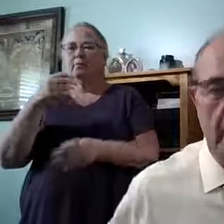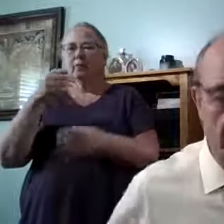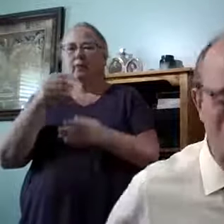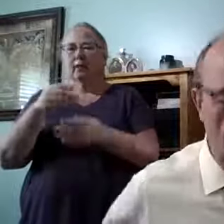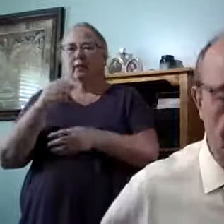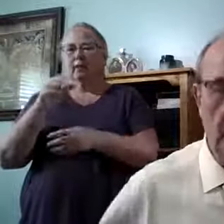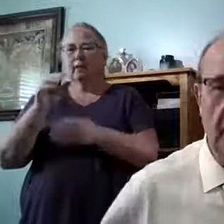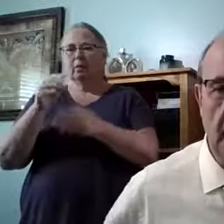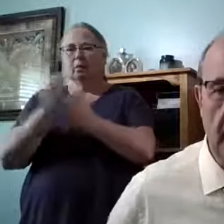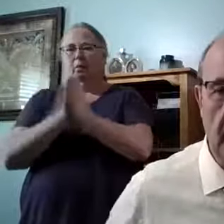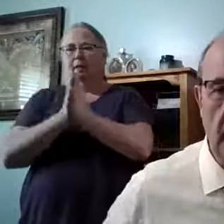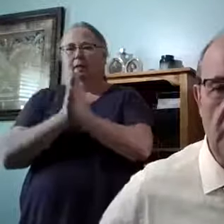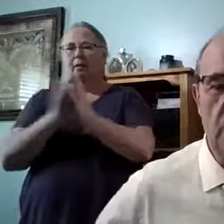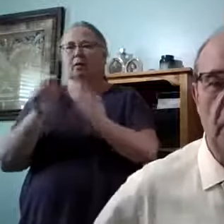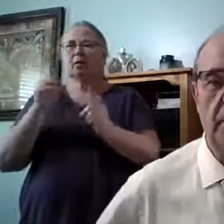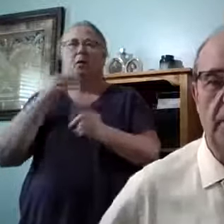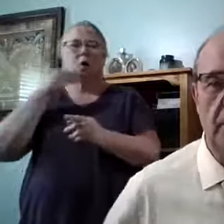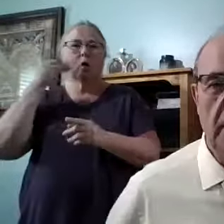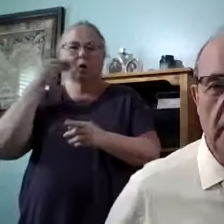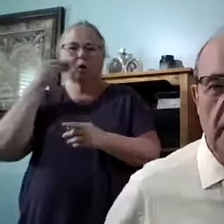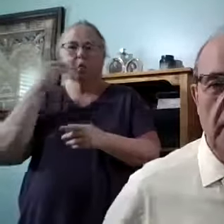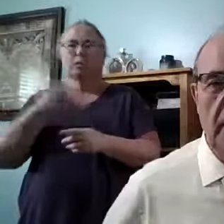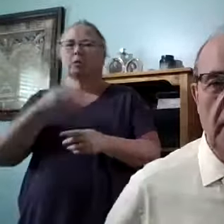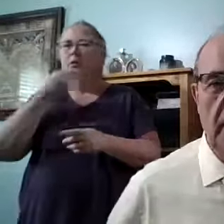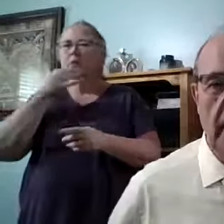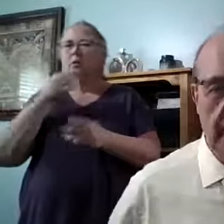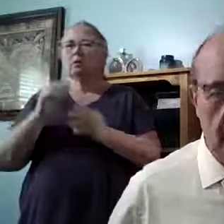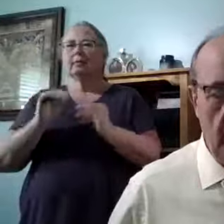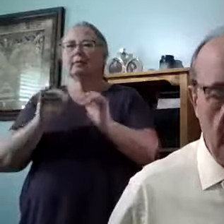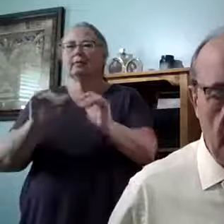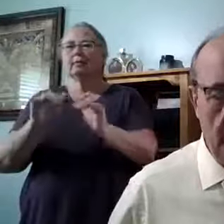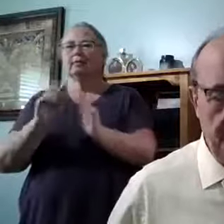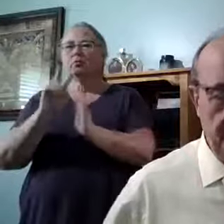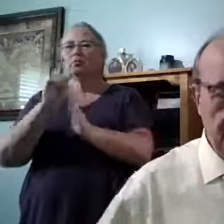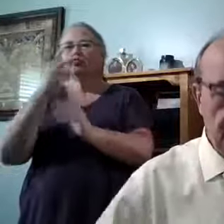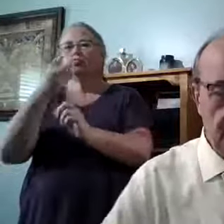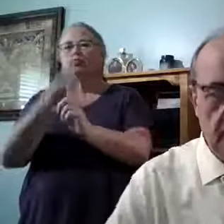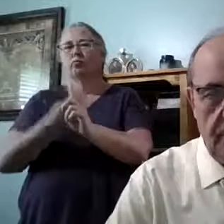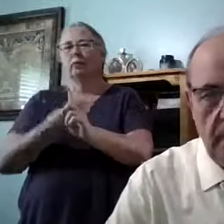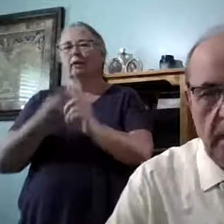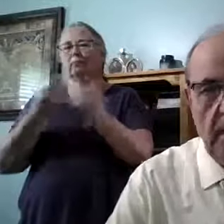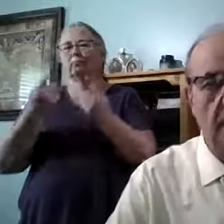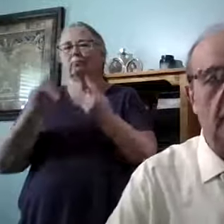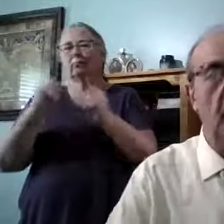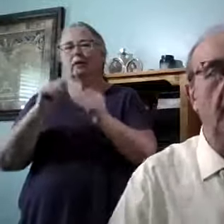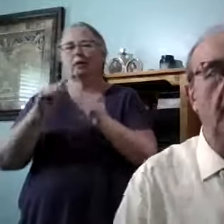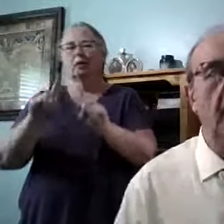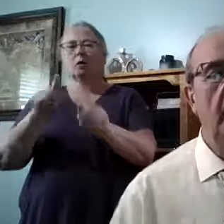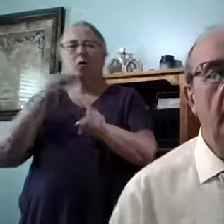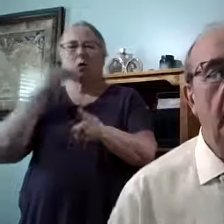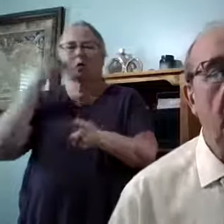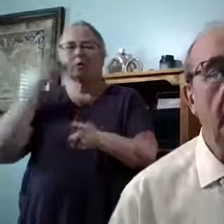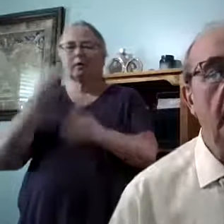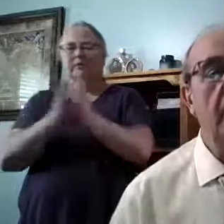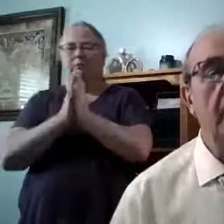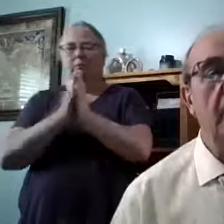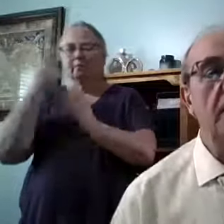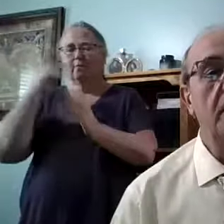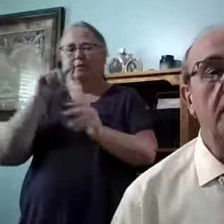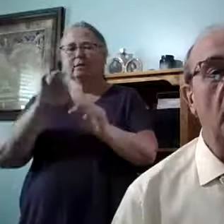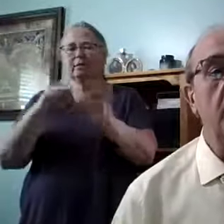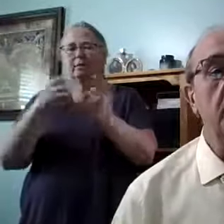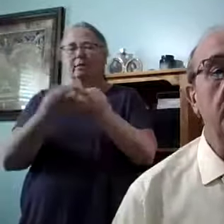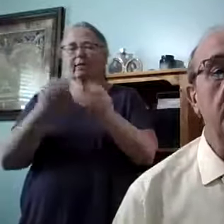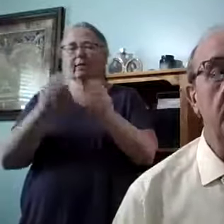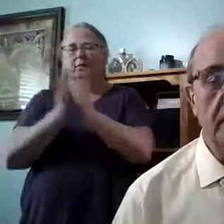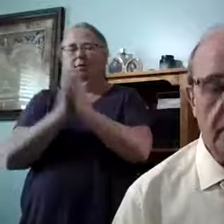that they get home soon. They've been there for two months tied up. So let's pray for them and for